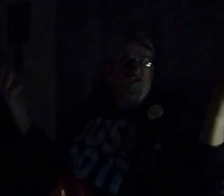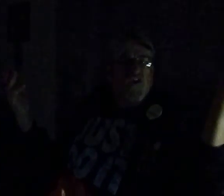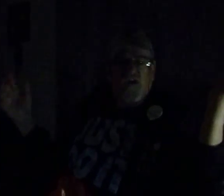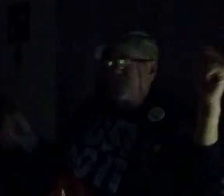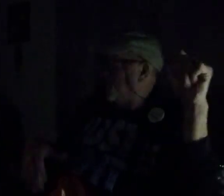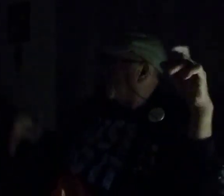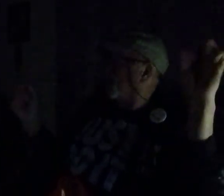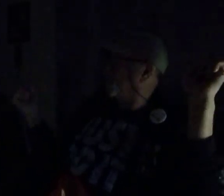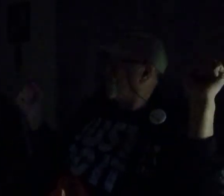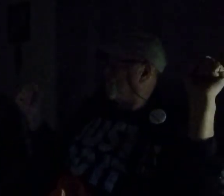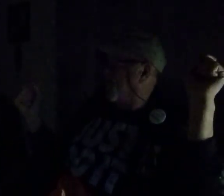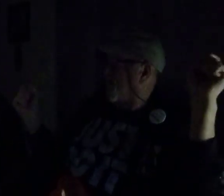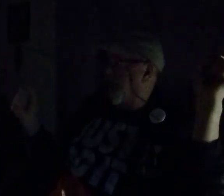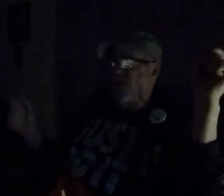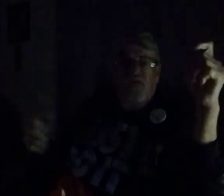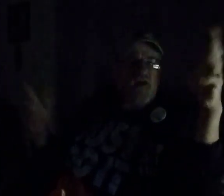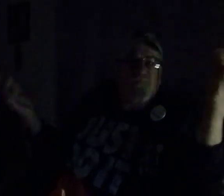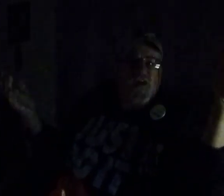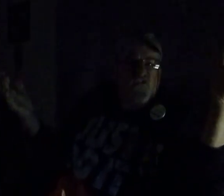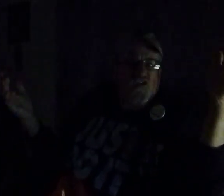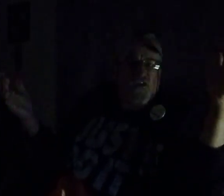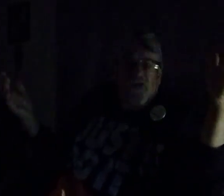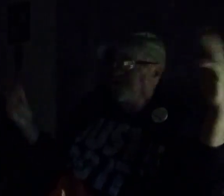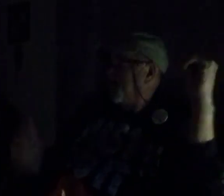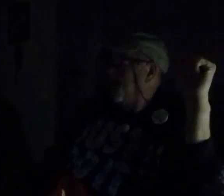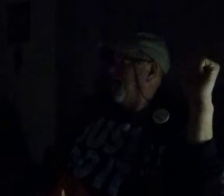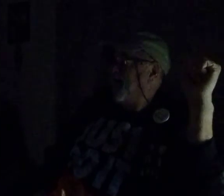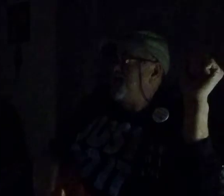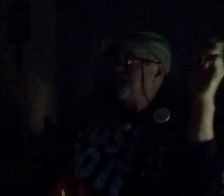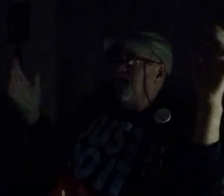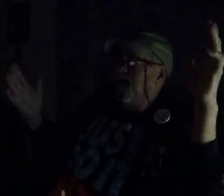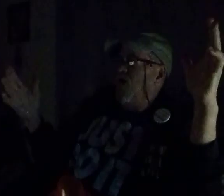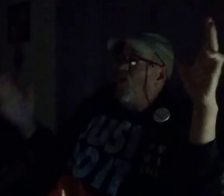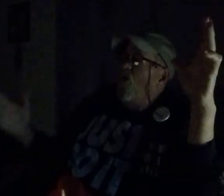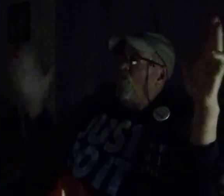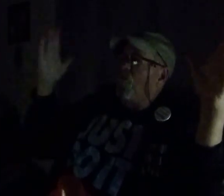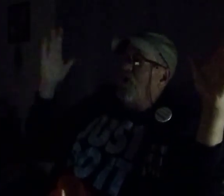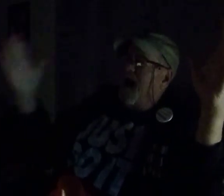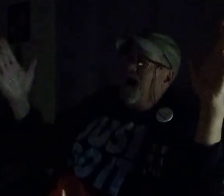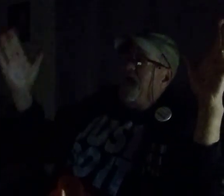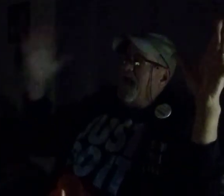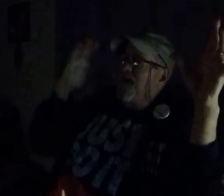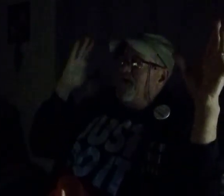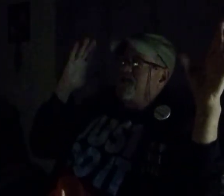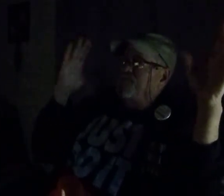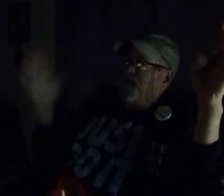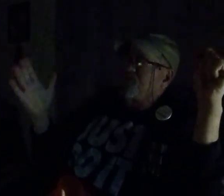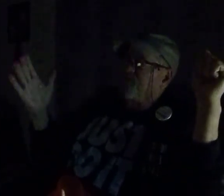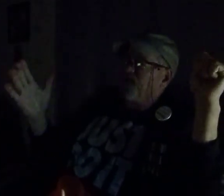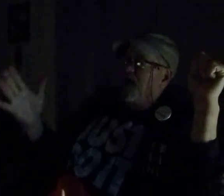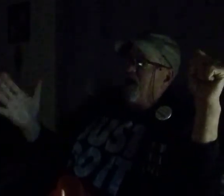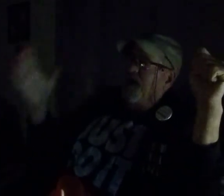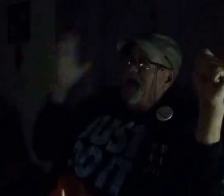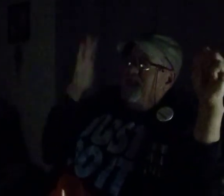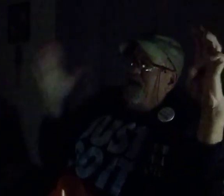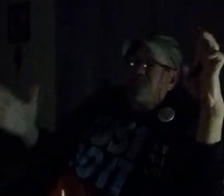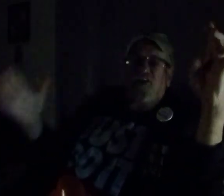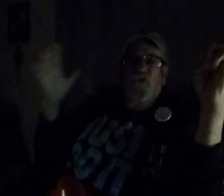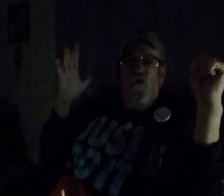journalist, somebody starts a Twitter account, he could be a journalist. I mean, why, specify, can I see your,